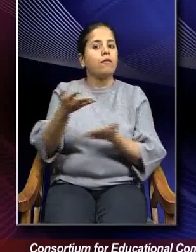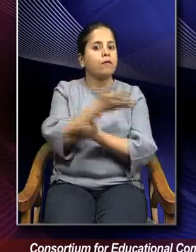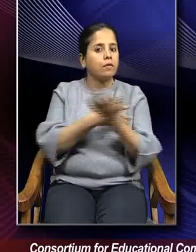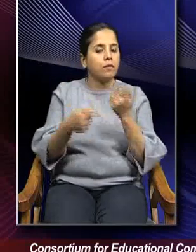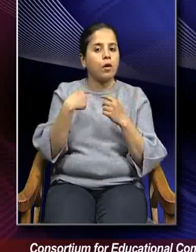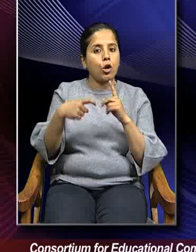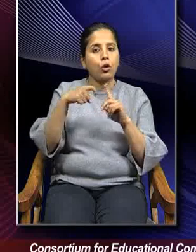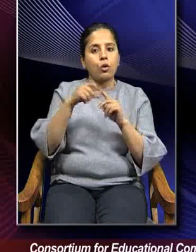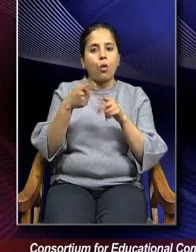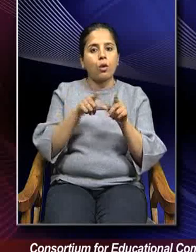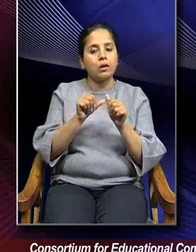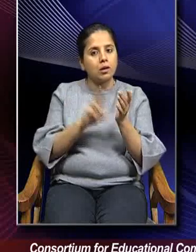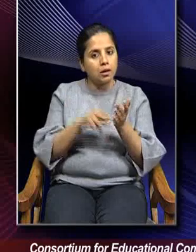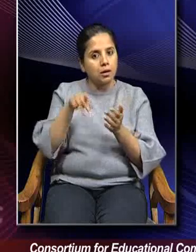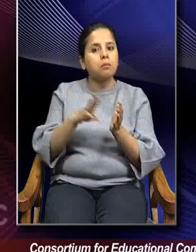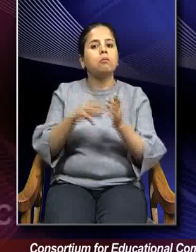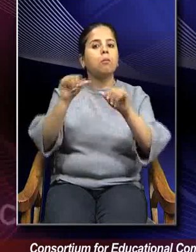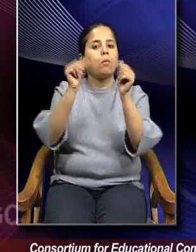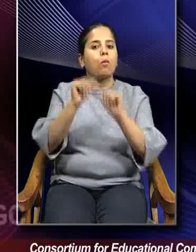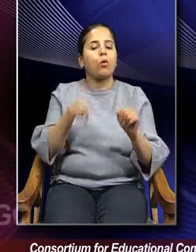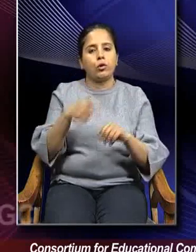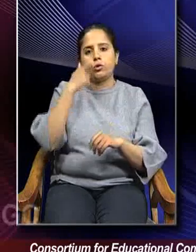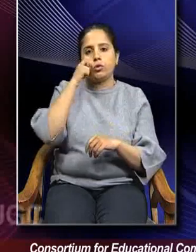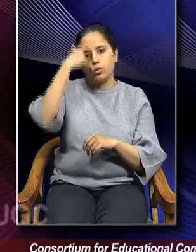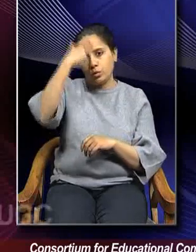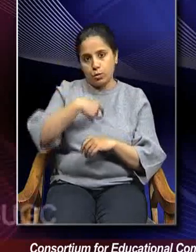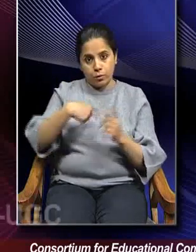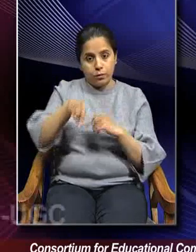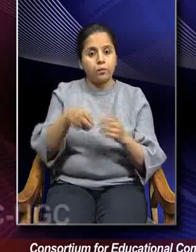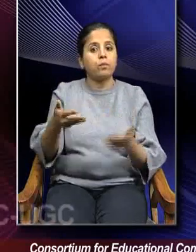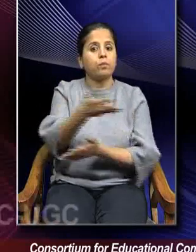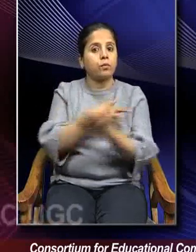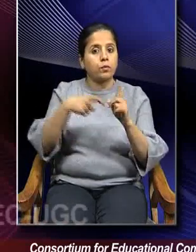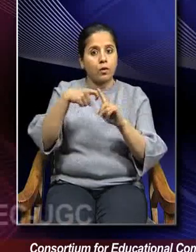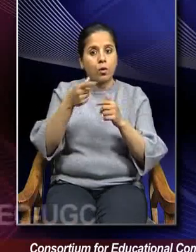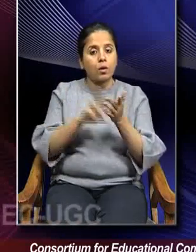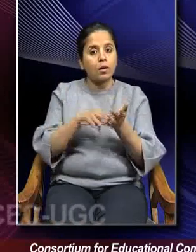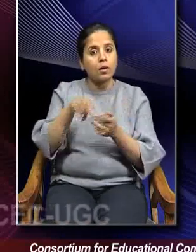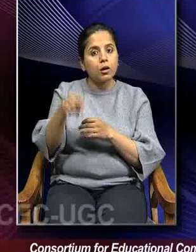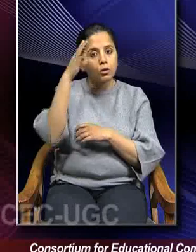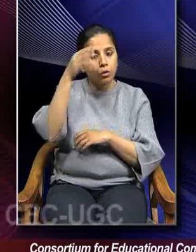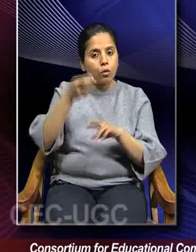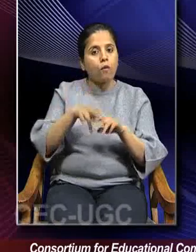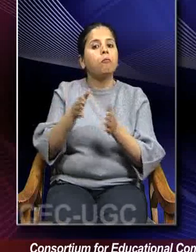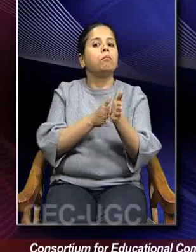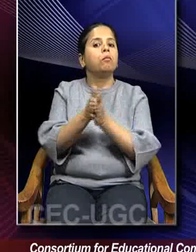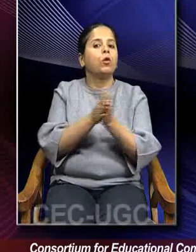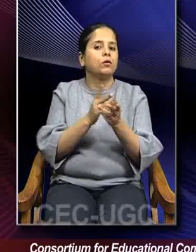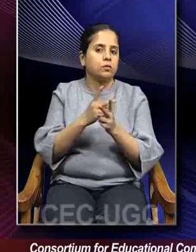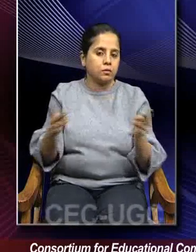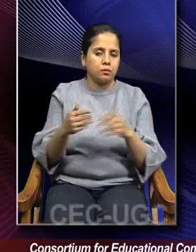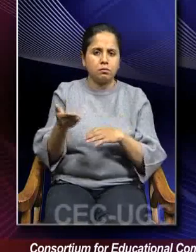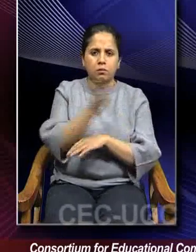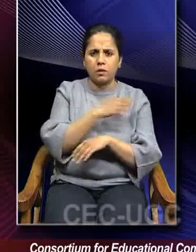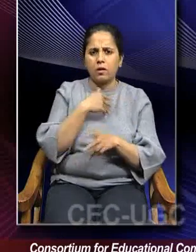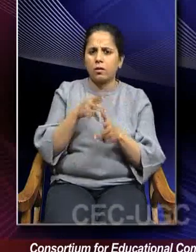Kautilyan model of humans. Now it's time for us to discuss about Kautilyan theory of motivation. Previously